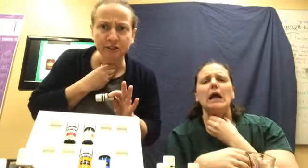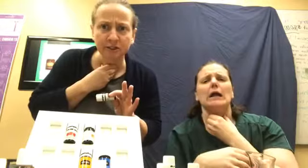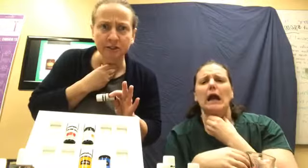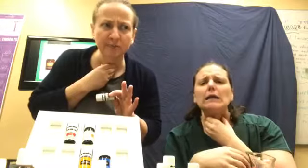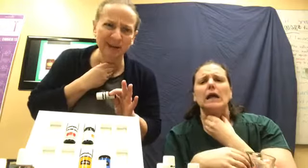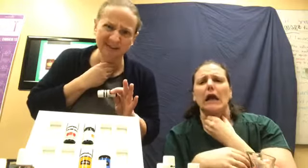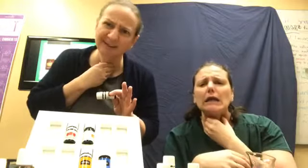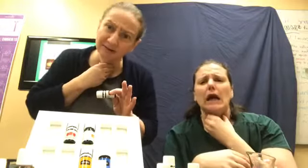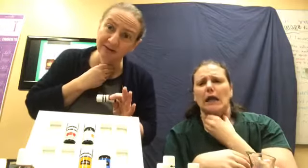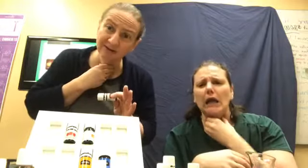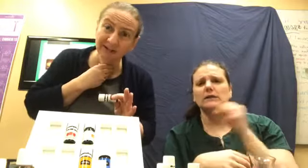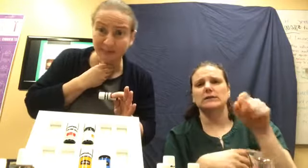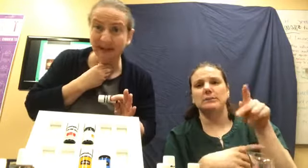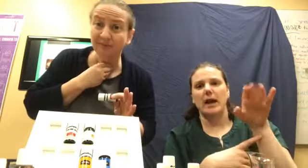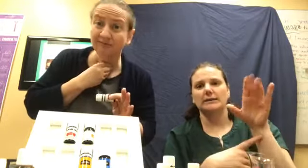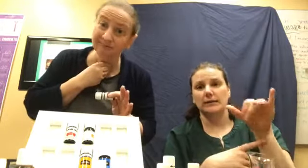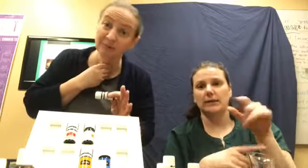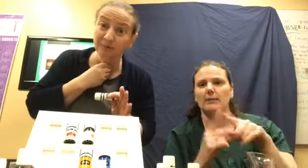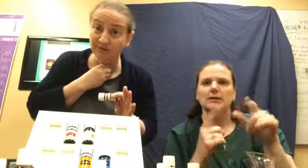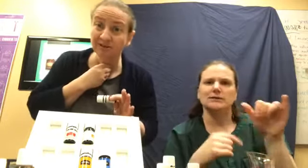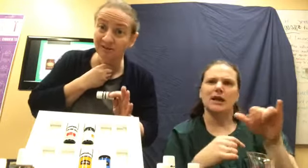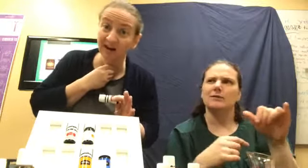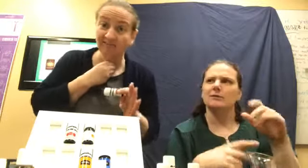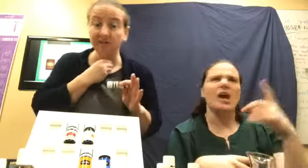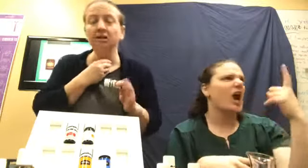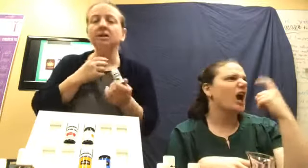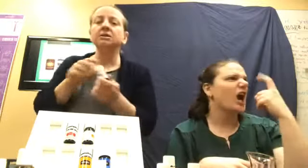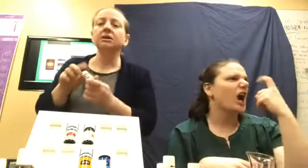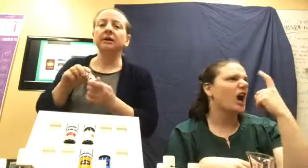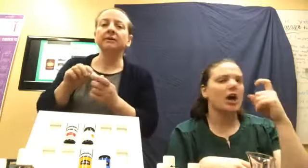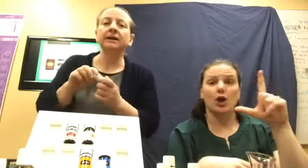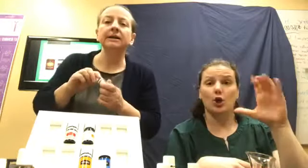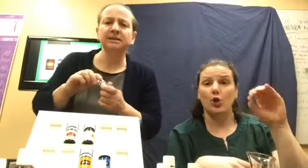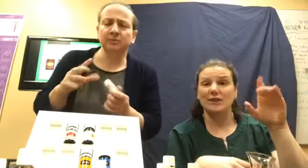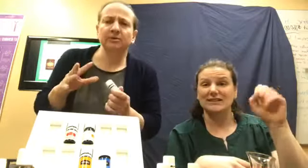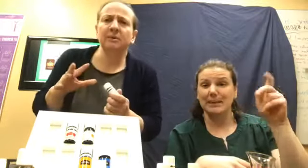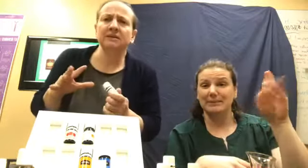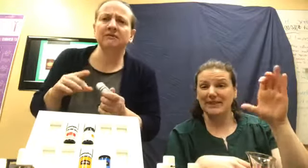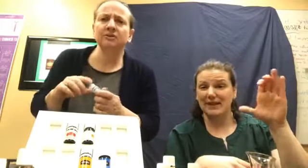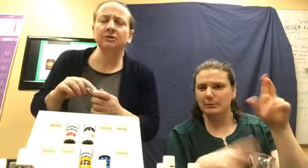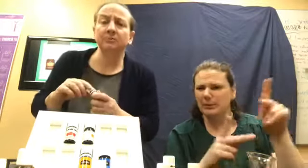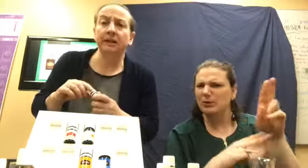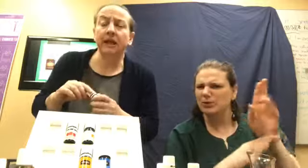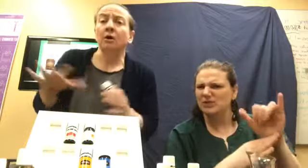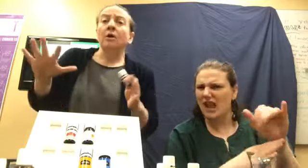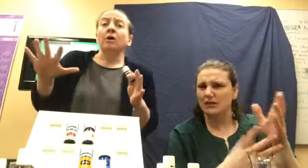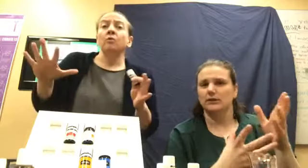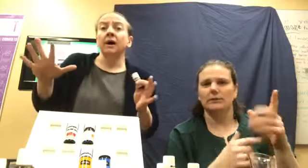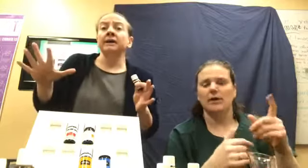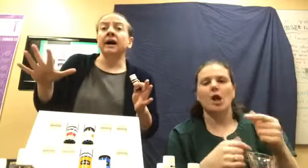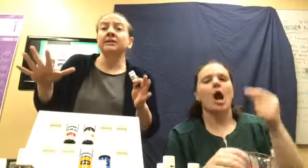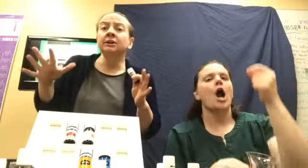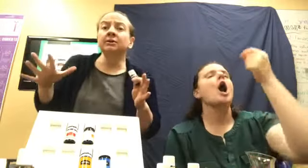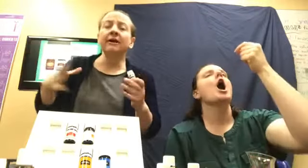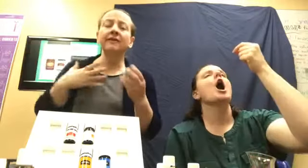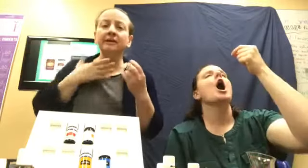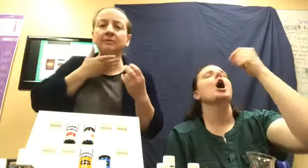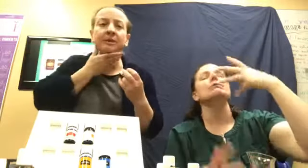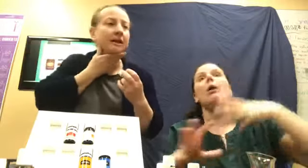but so is chloroceptic and people use it, right? So anyway, it's super spicy at first. You'll be like, what did I do? And then you'll be like,